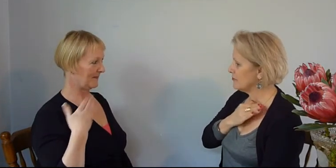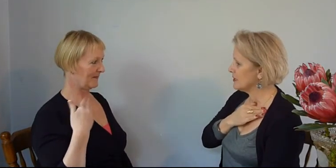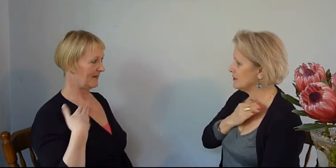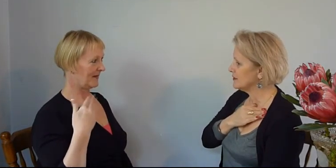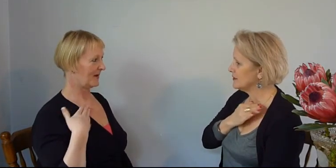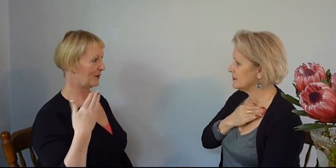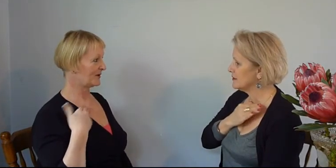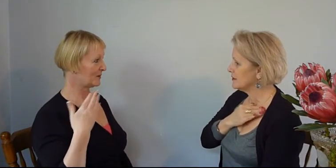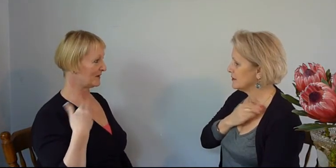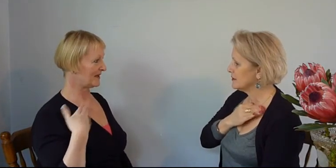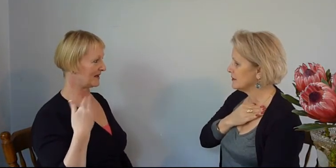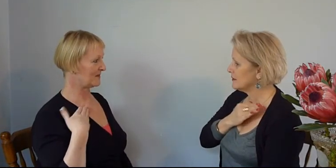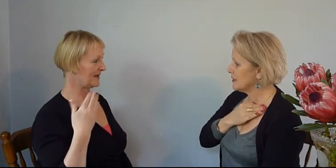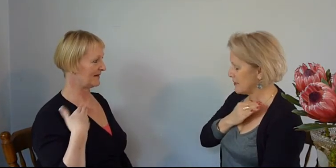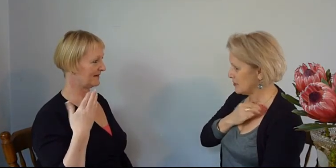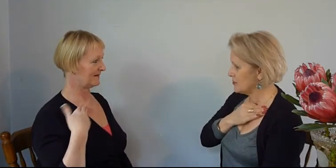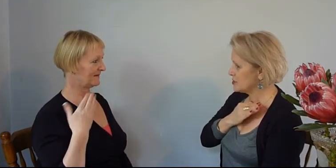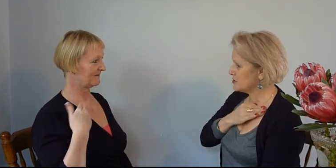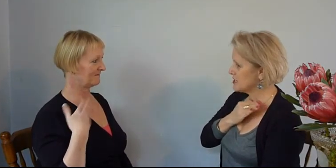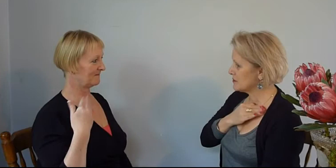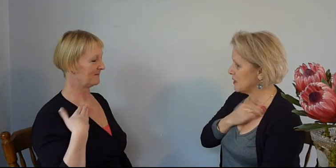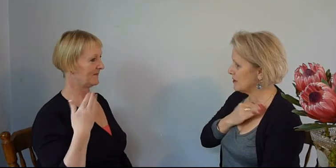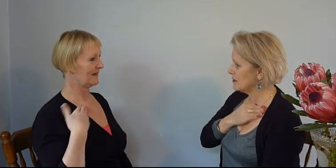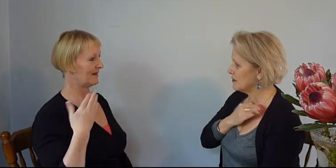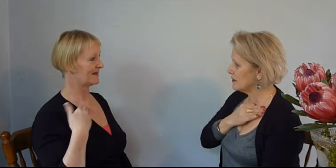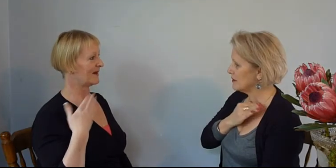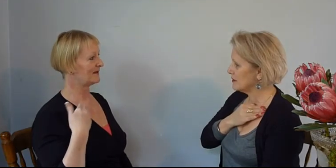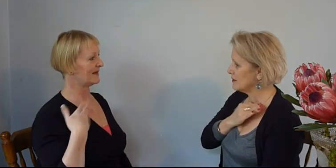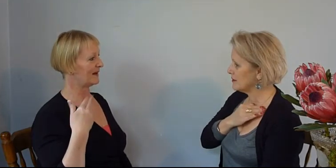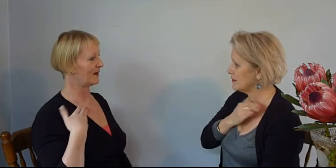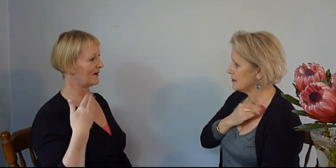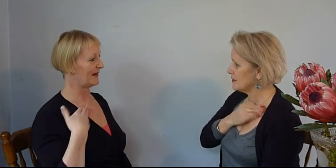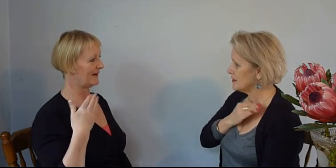that used to protect me it's safe to let it go now.